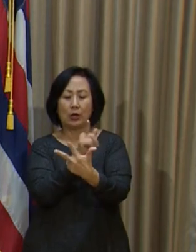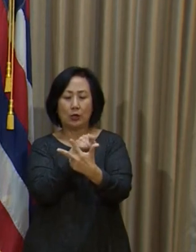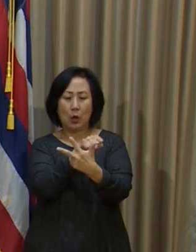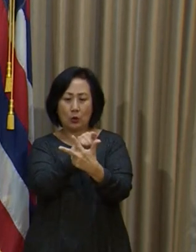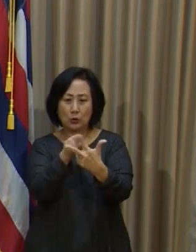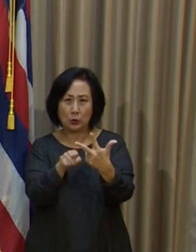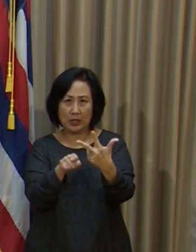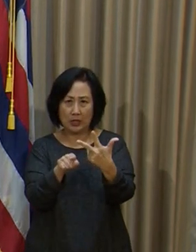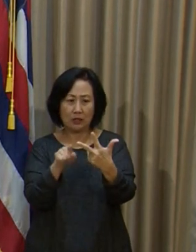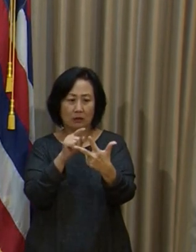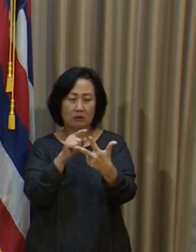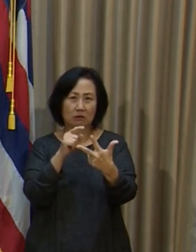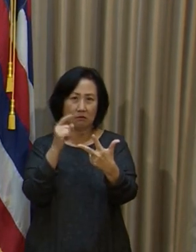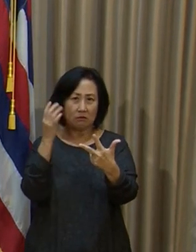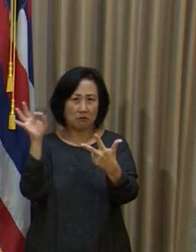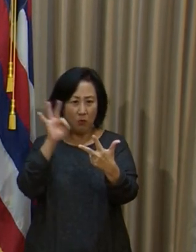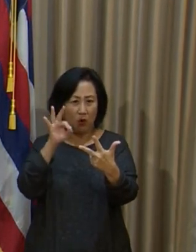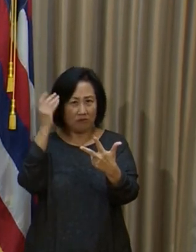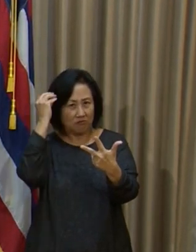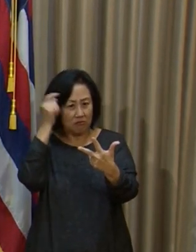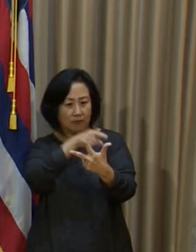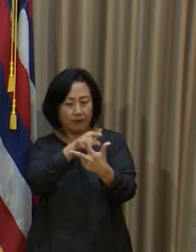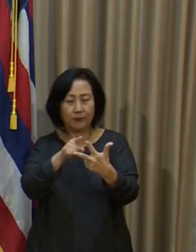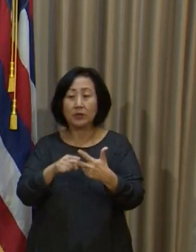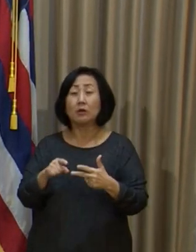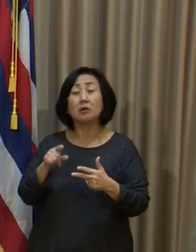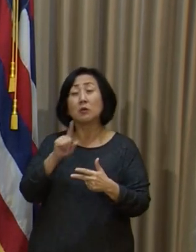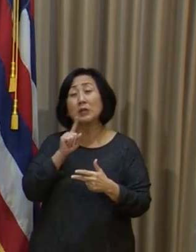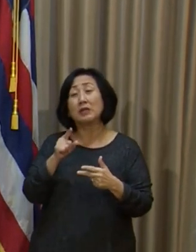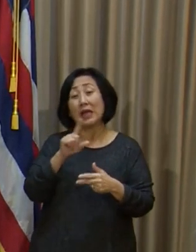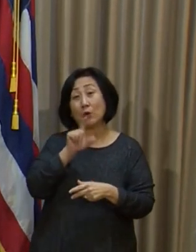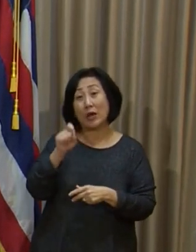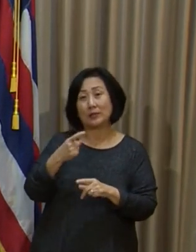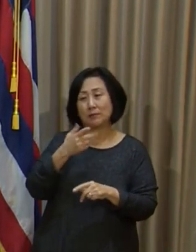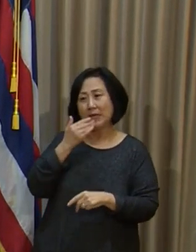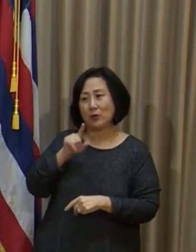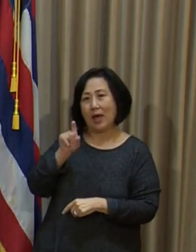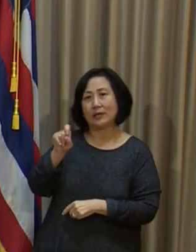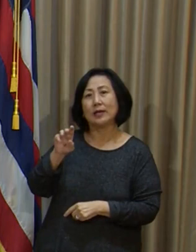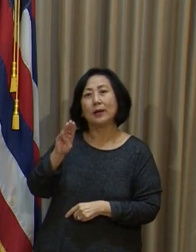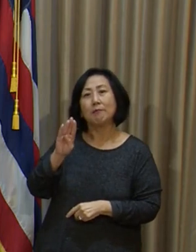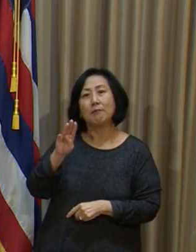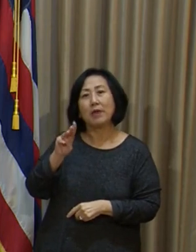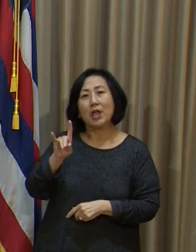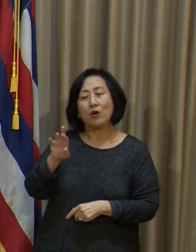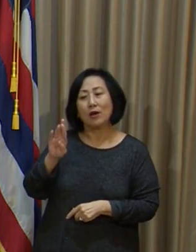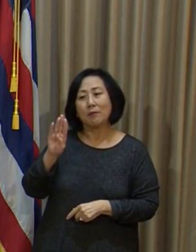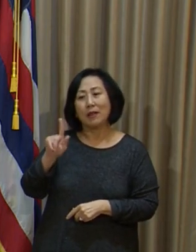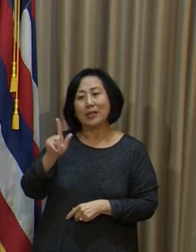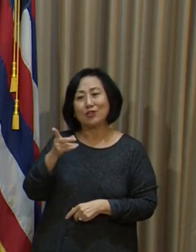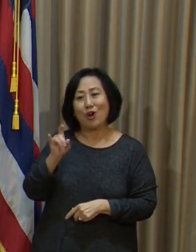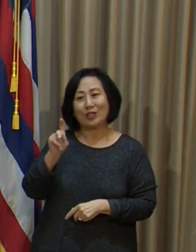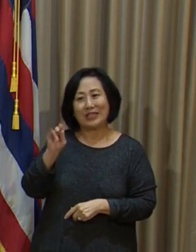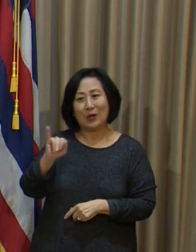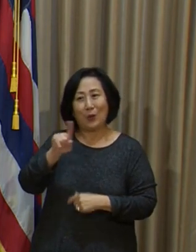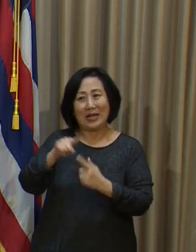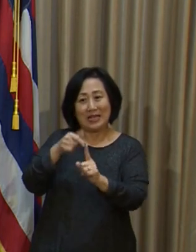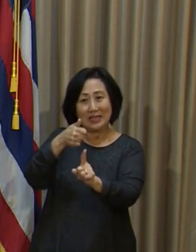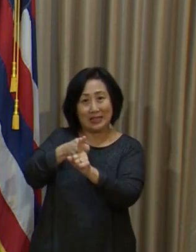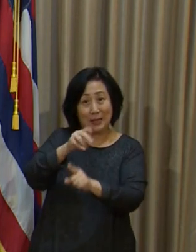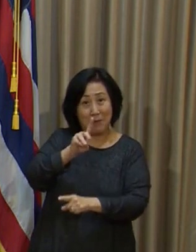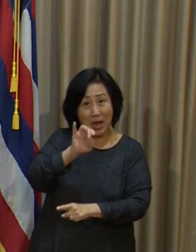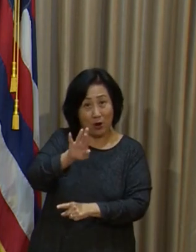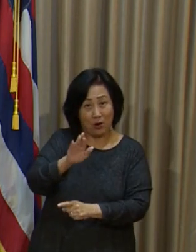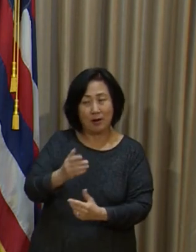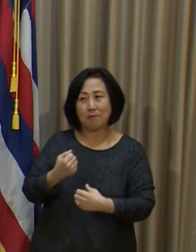think it would be more fair for us to leave that question probably to Mayor Blangiardi when he makes recommendations to the GOV. And I wanted to make